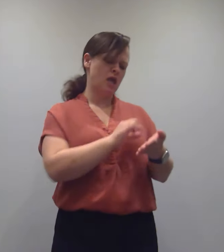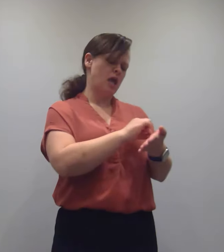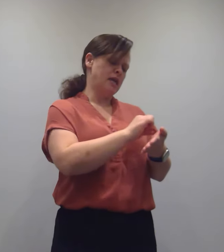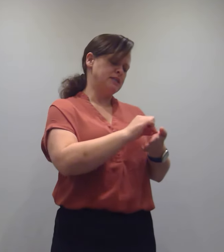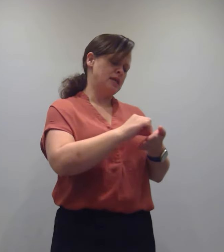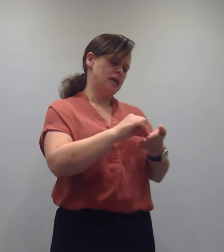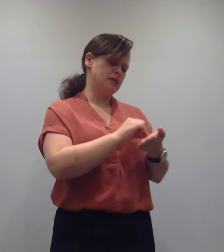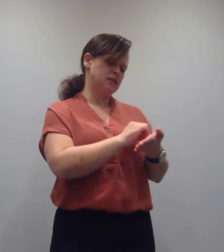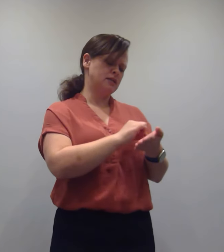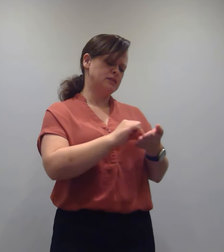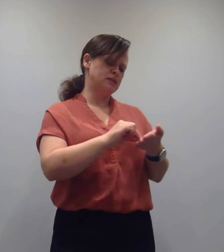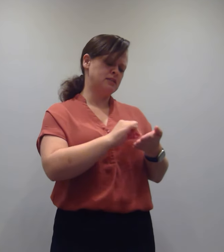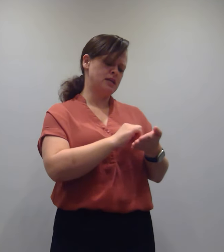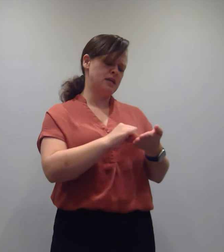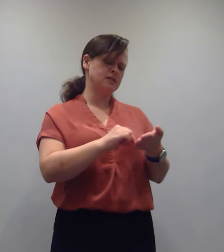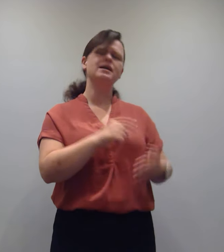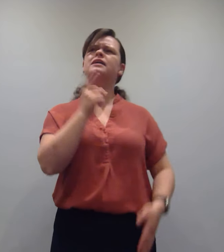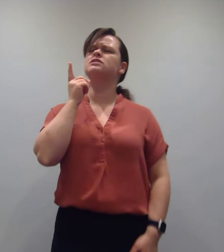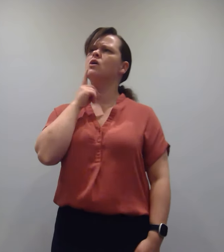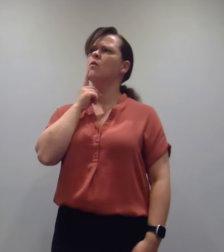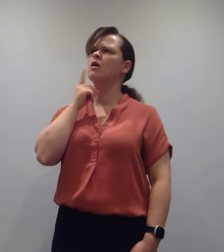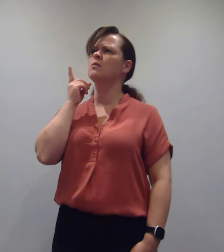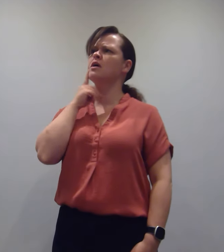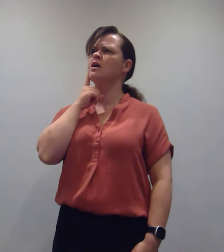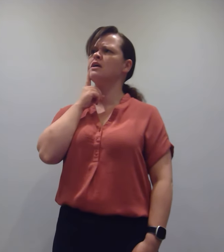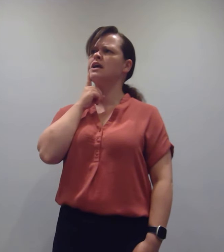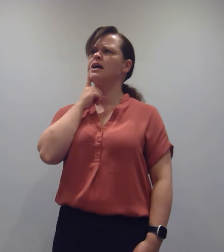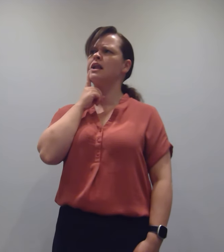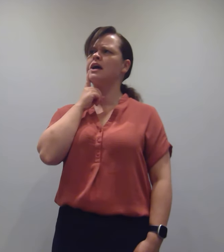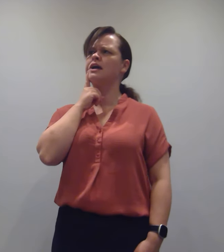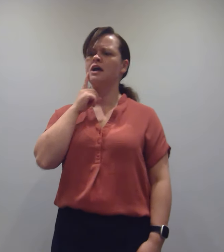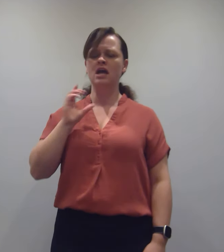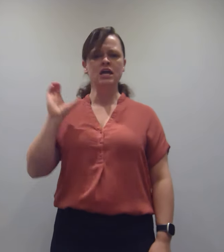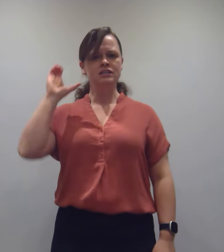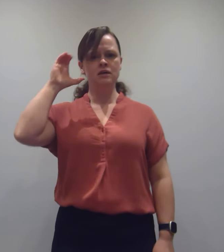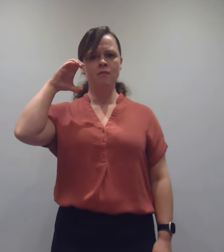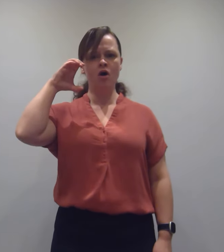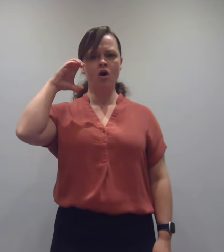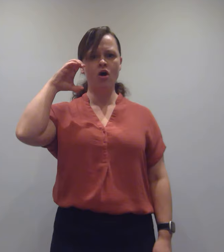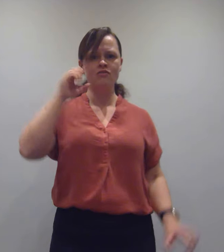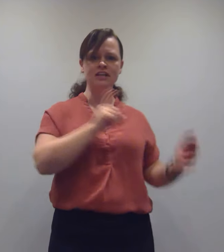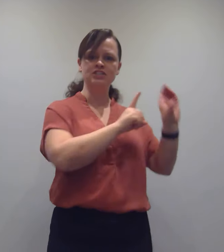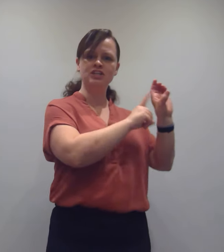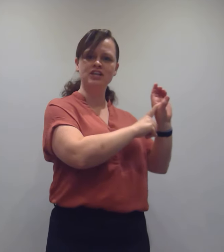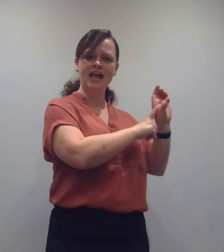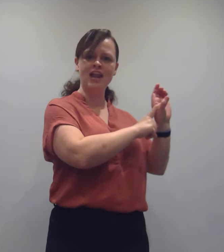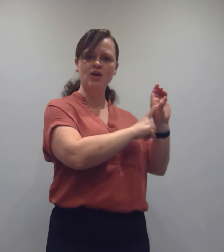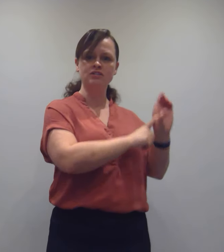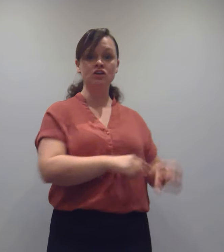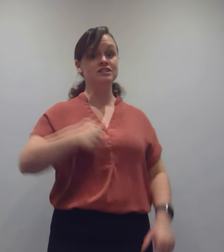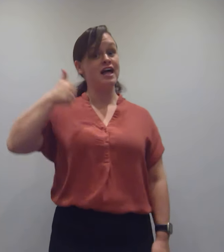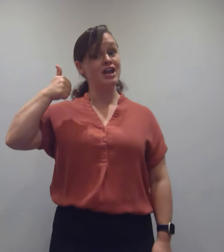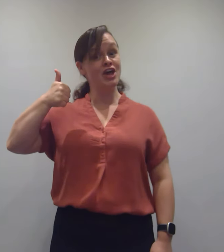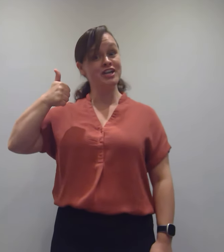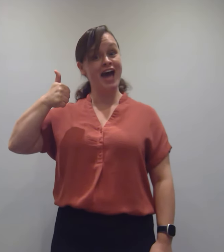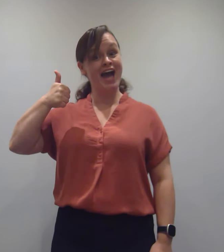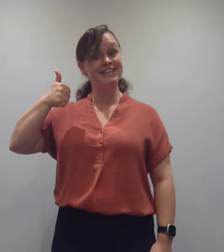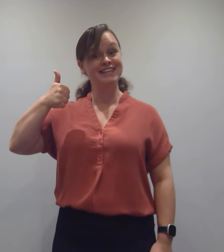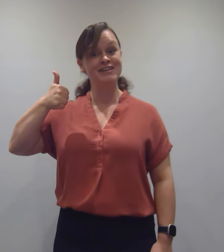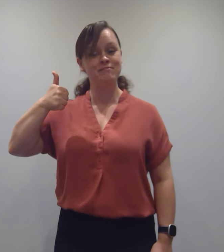Dear Santa, dear Santa, what would I like? Some orange and yellow socks that look nice and